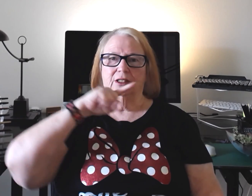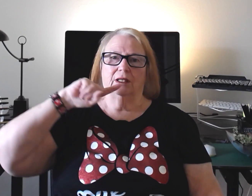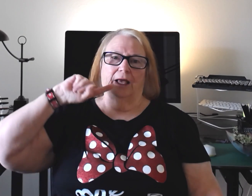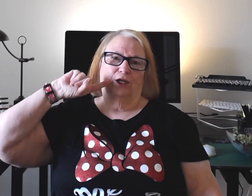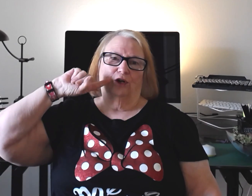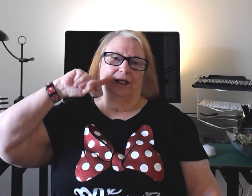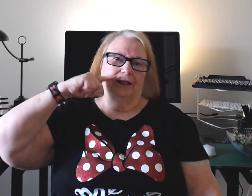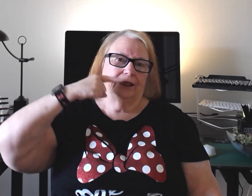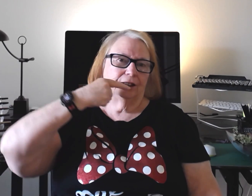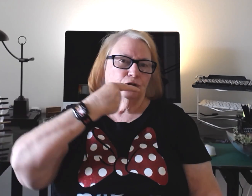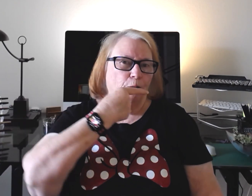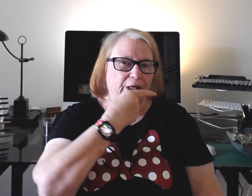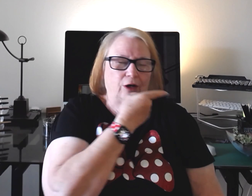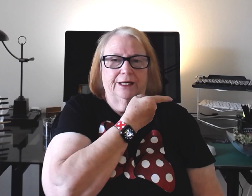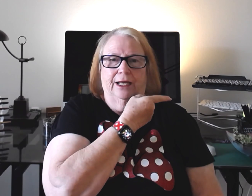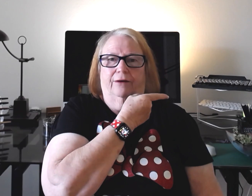like you're chomping on a carrot.